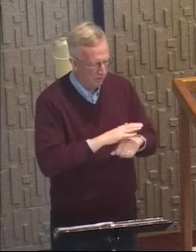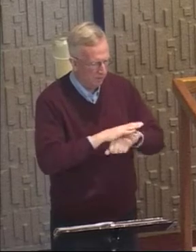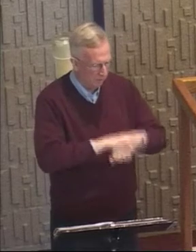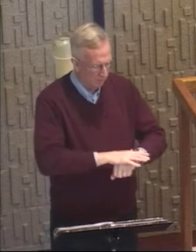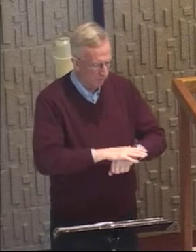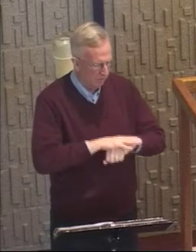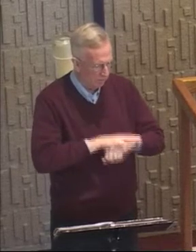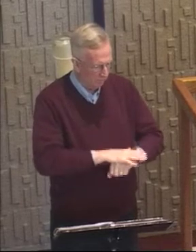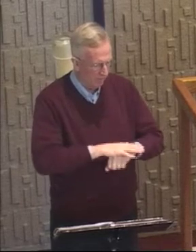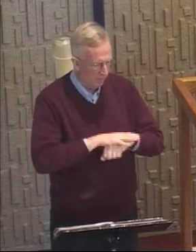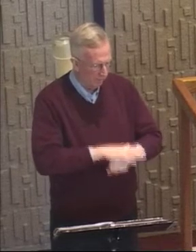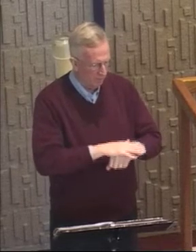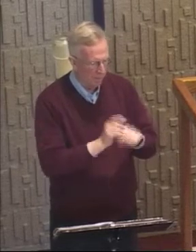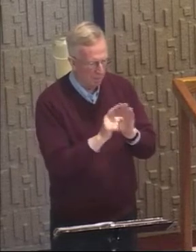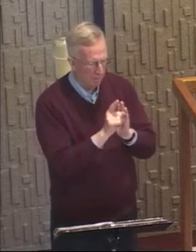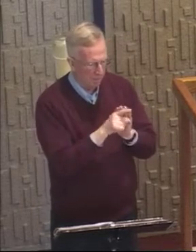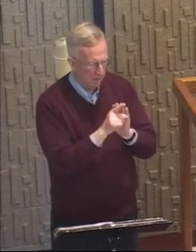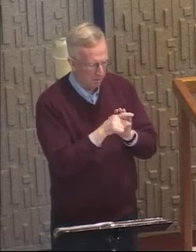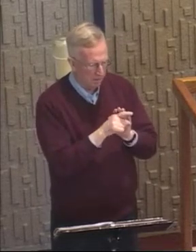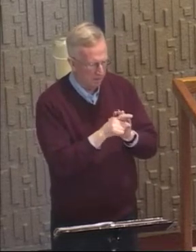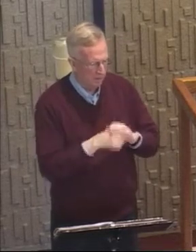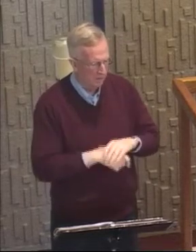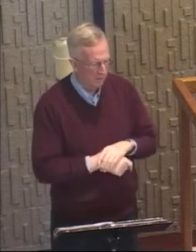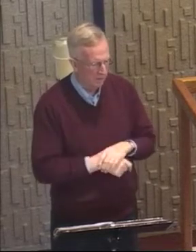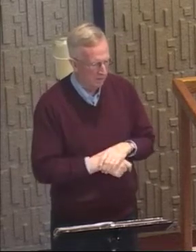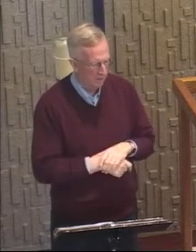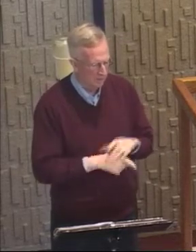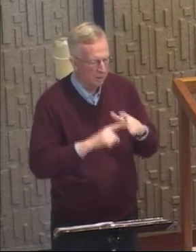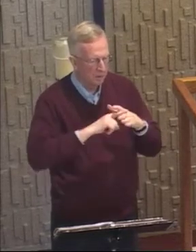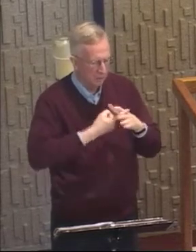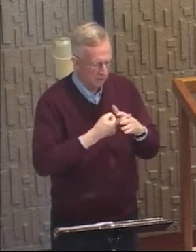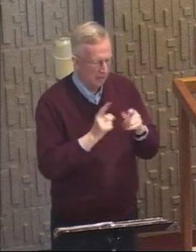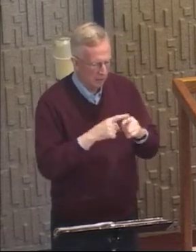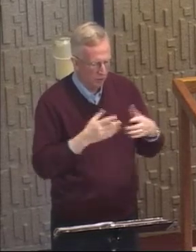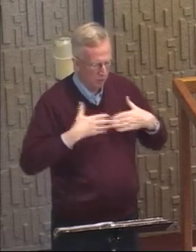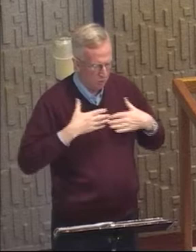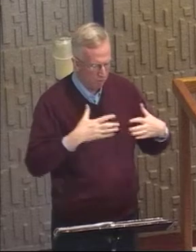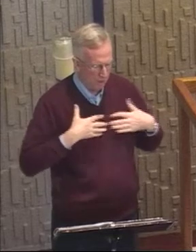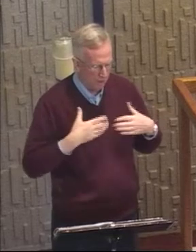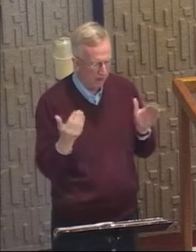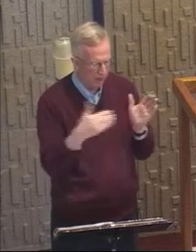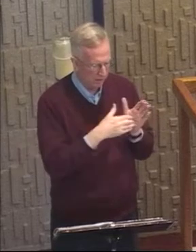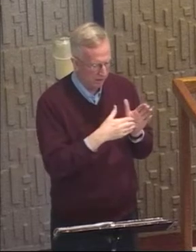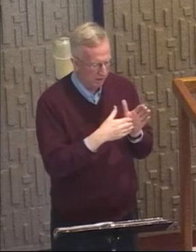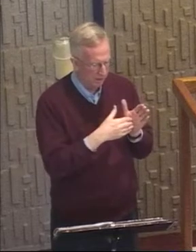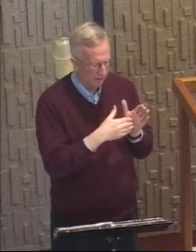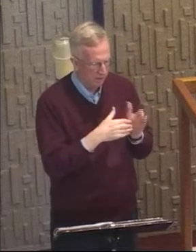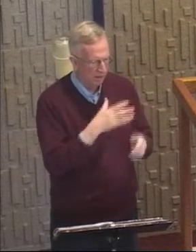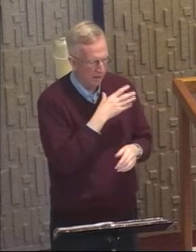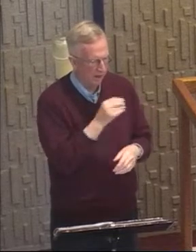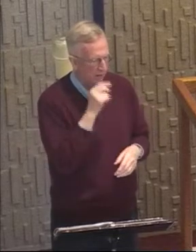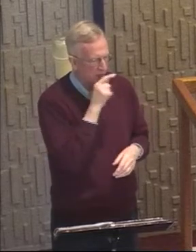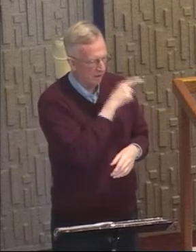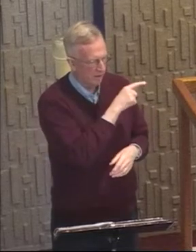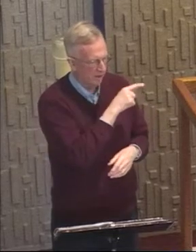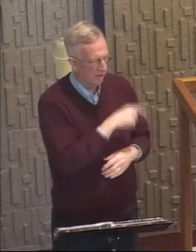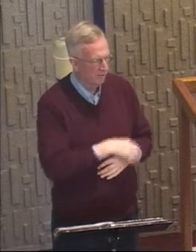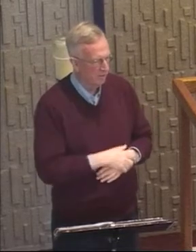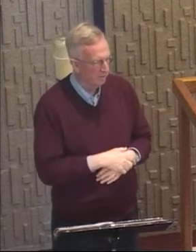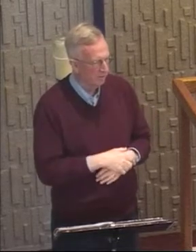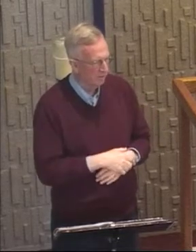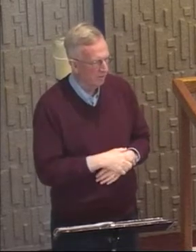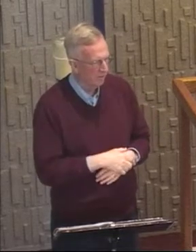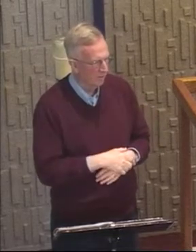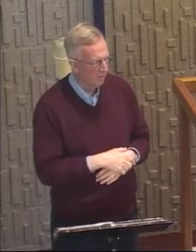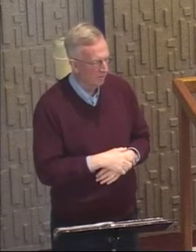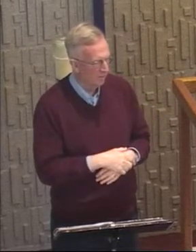of, maybe a minute or so, he started to breathe again. And I was, I